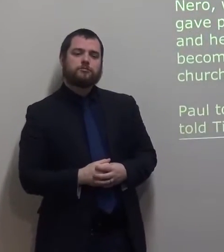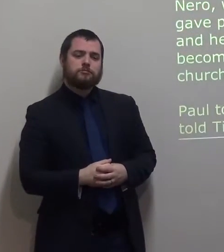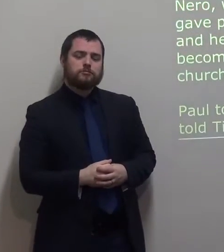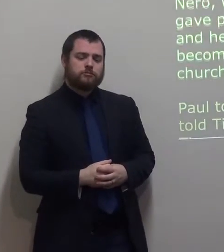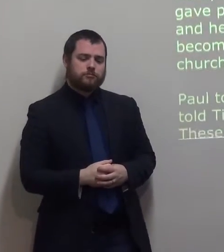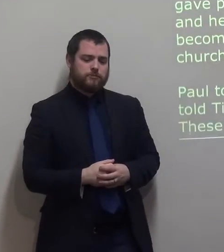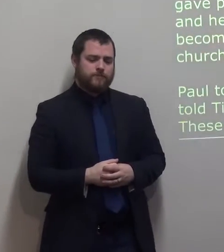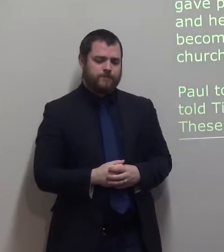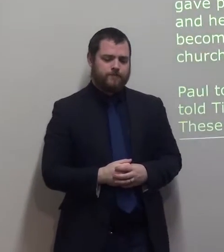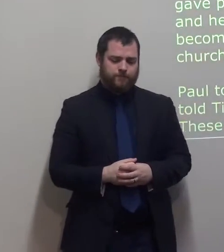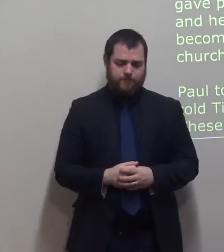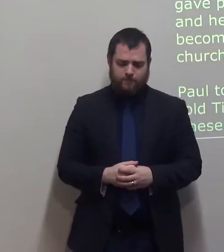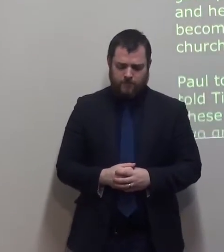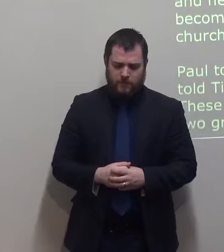Paul told Timothy to copy him.